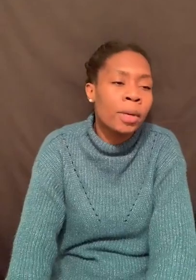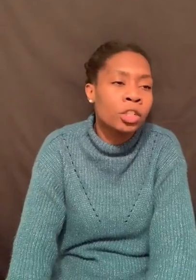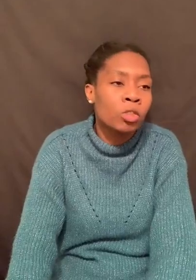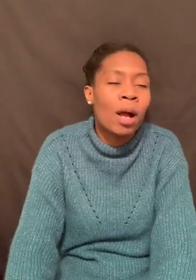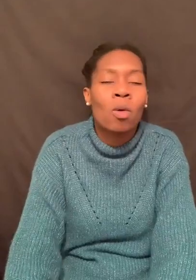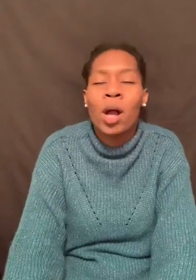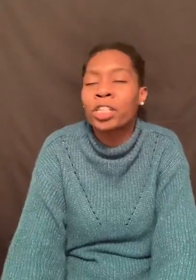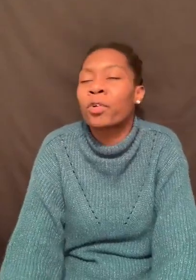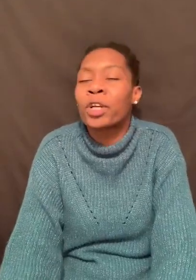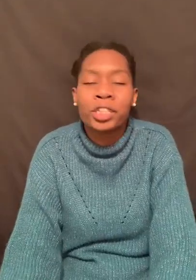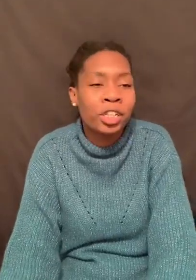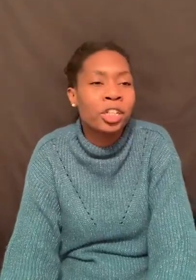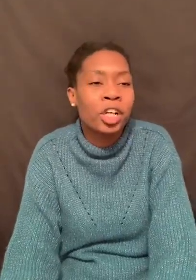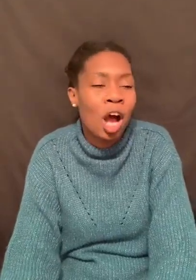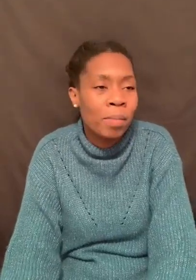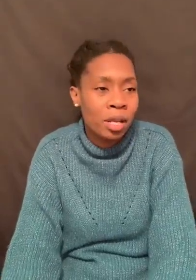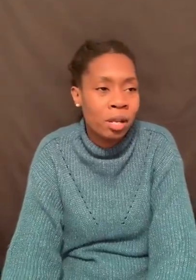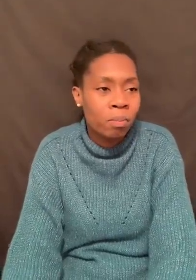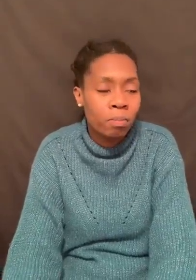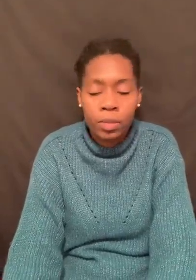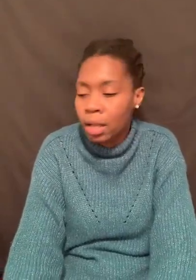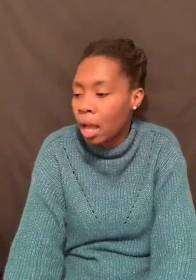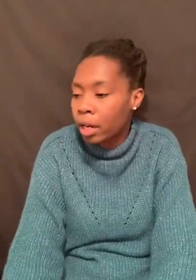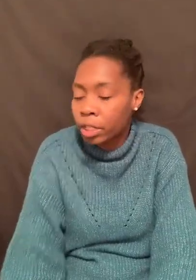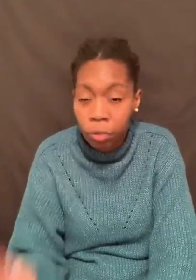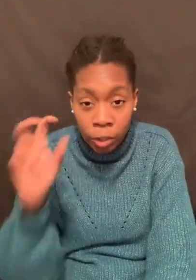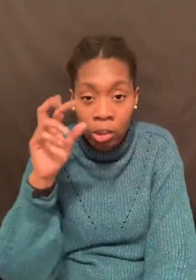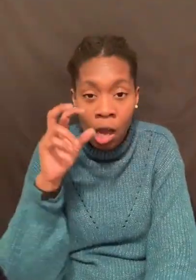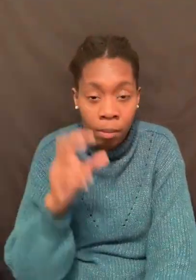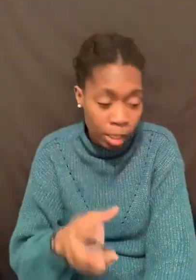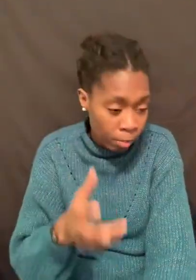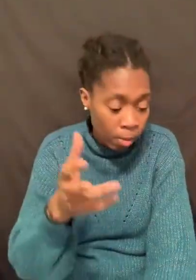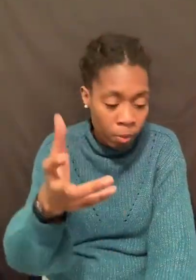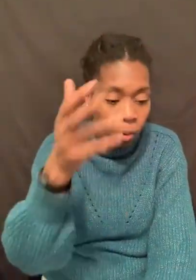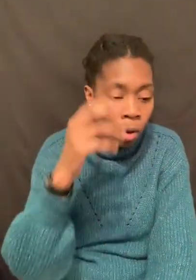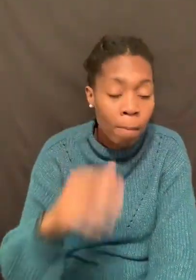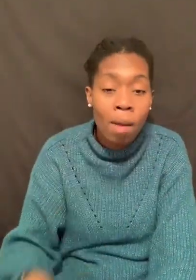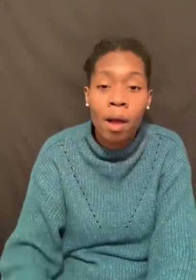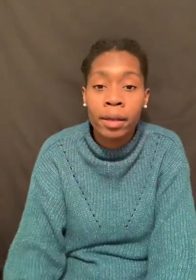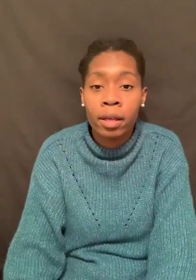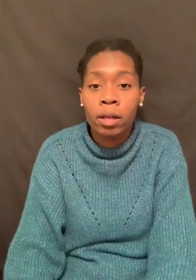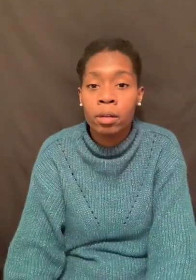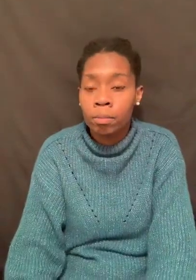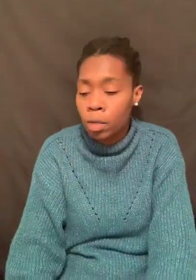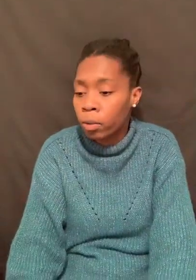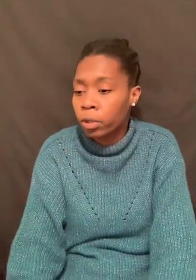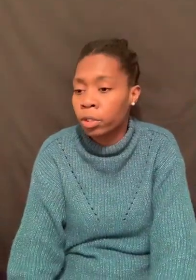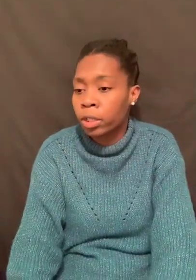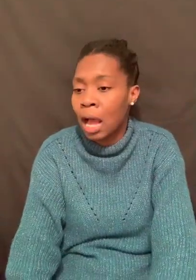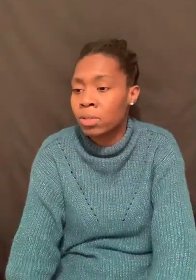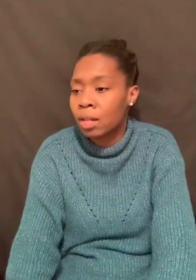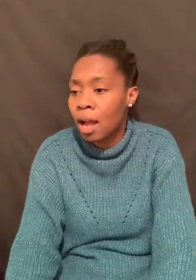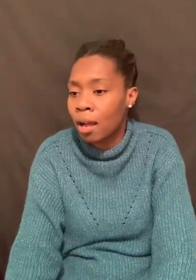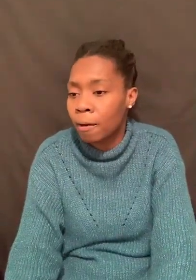comedy show. If I could watch a Christian comedy. Yeah, and then there's Christian comedy. People mocking people in the house of God.